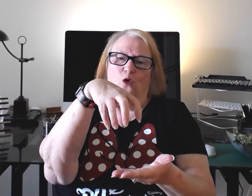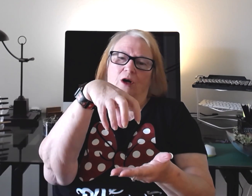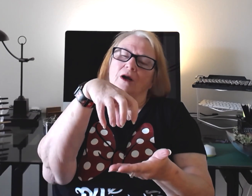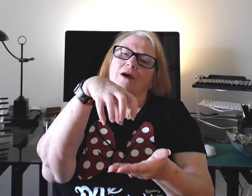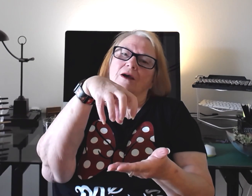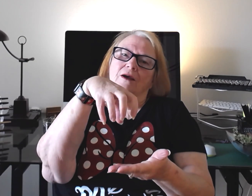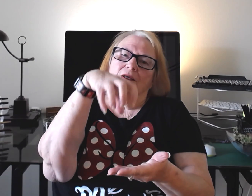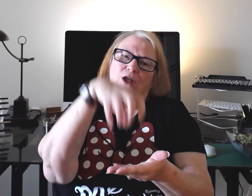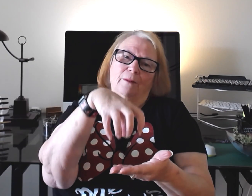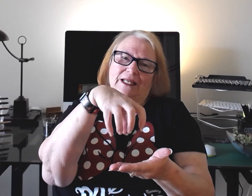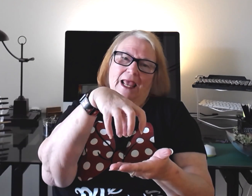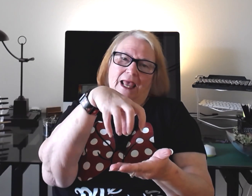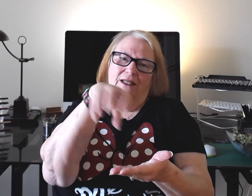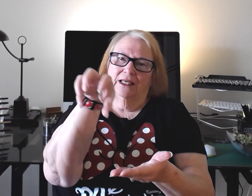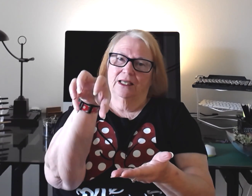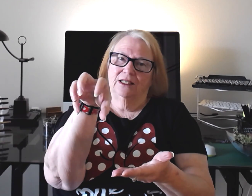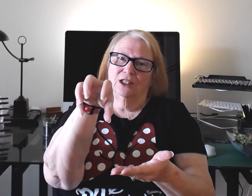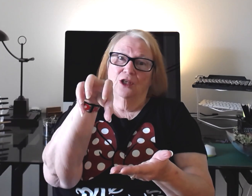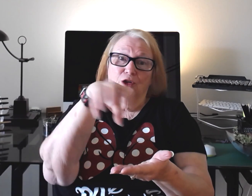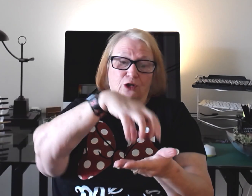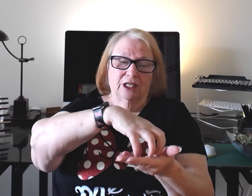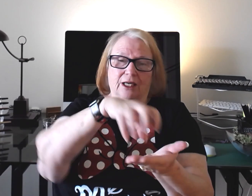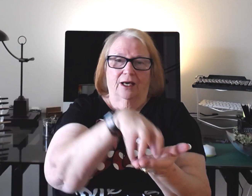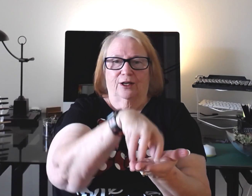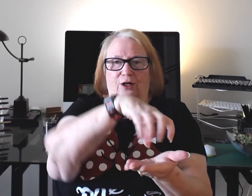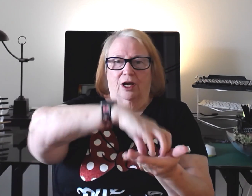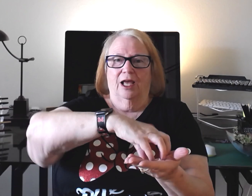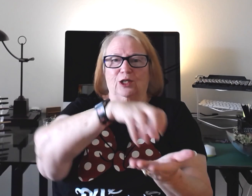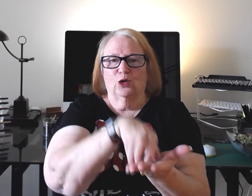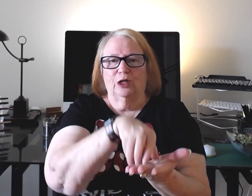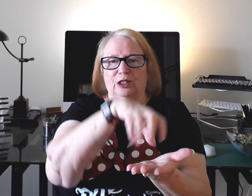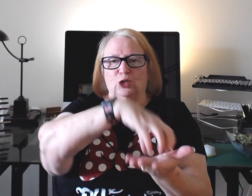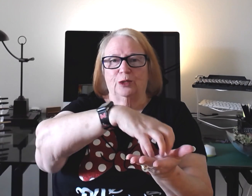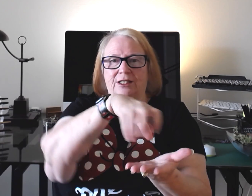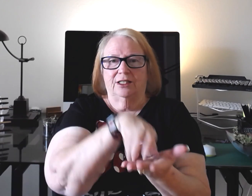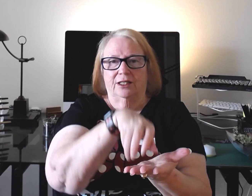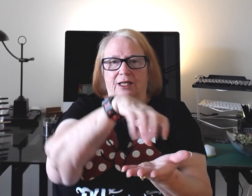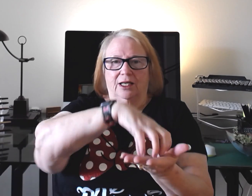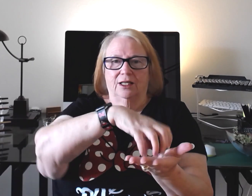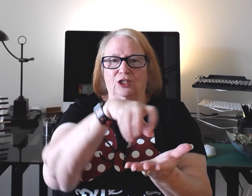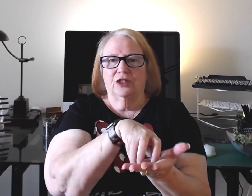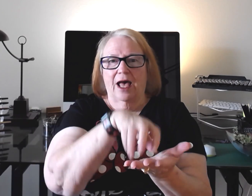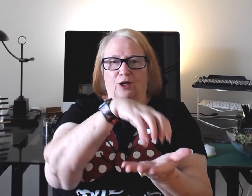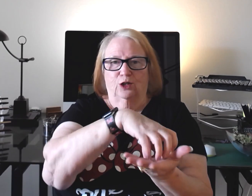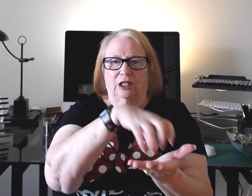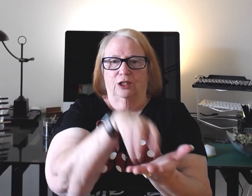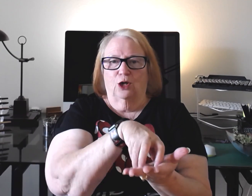dominant hand is the cookie cutter and you're going to twist it into that cookie dough.